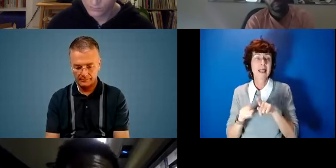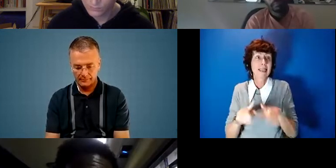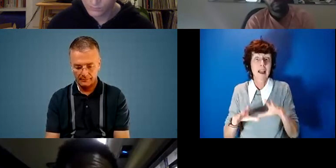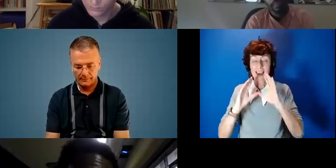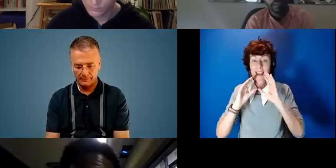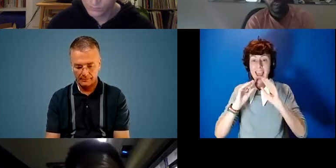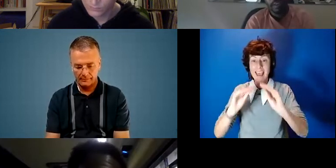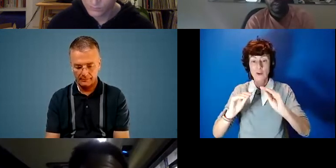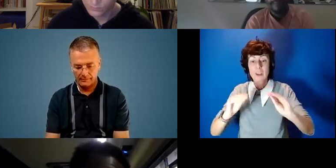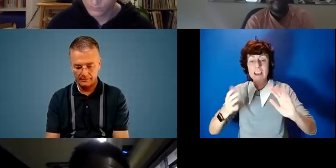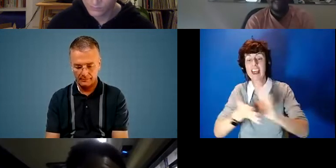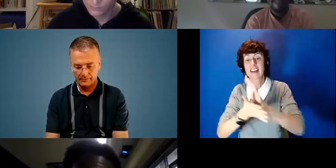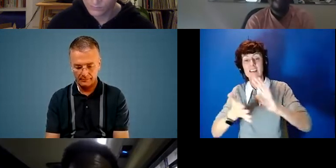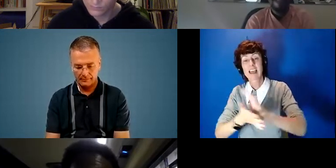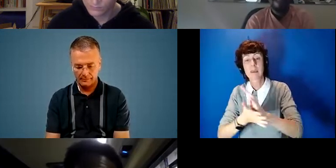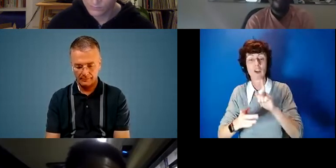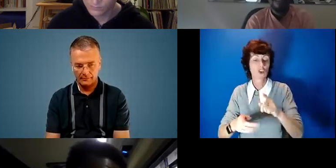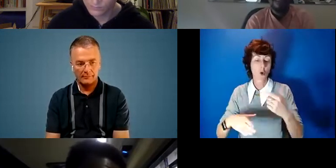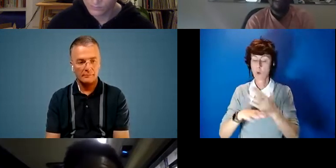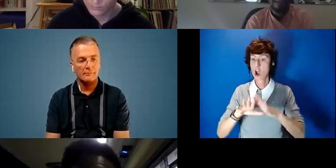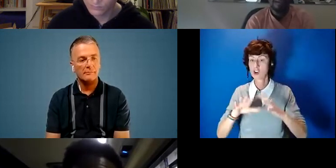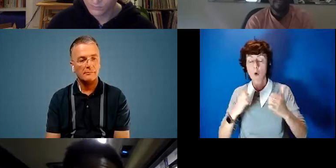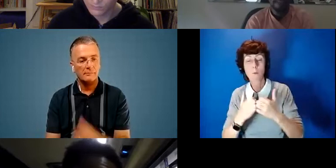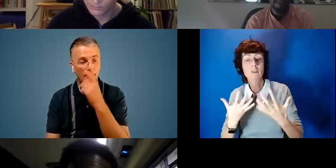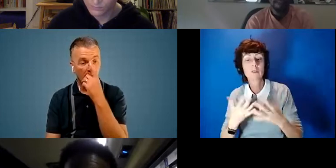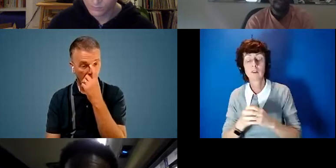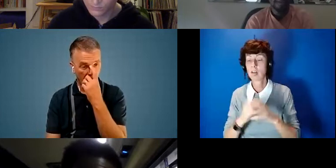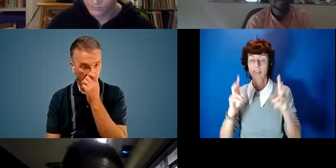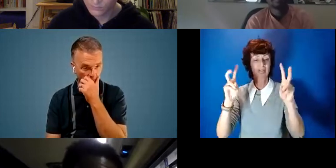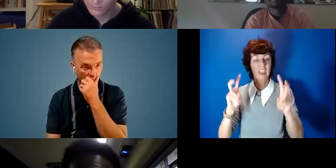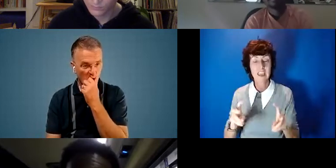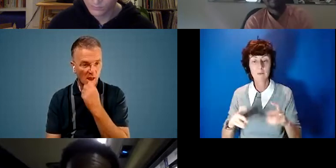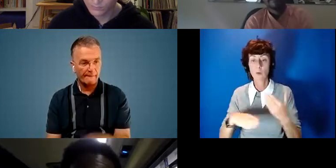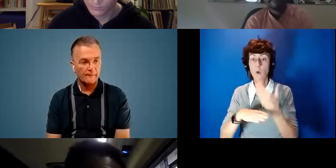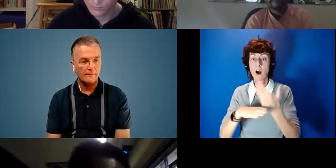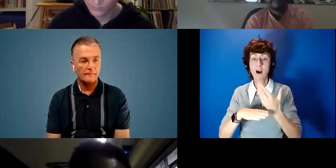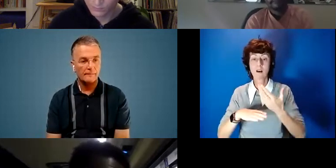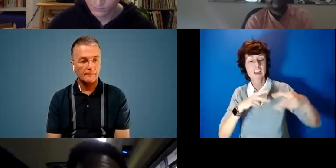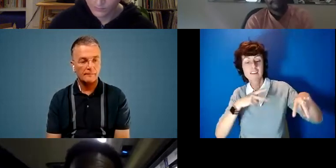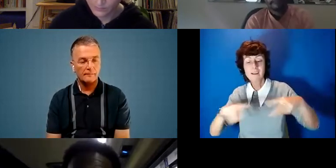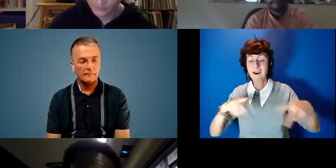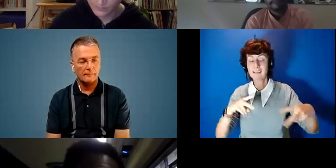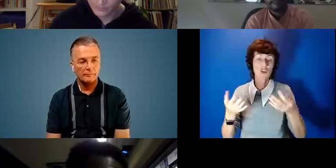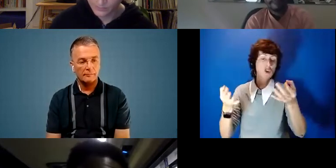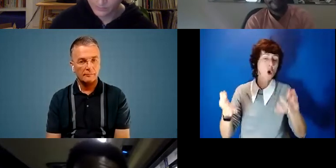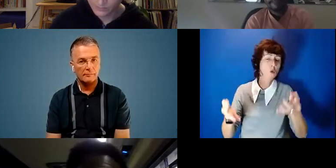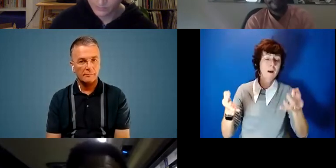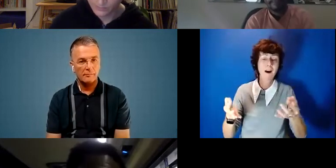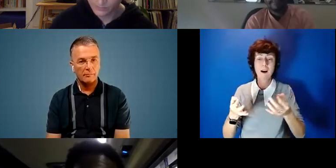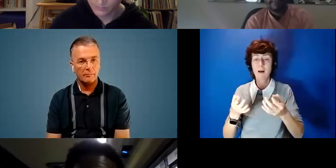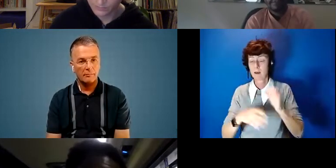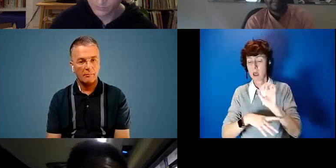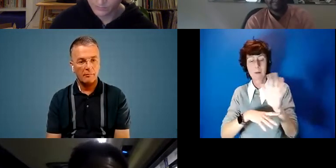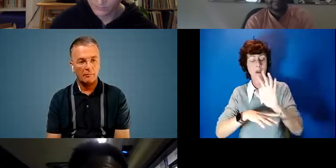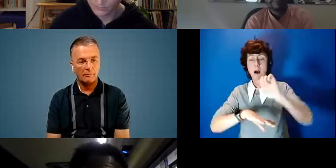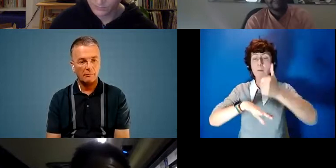entertainment. So we start off with more workshops, kind of, you know, theme stuff, capoeira, yoga, plant based workshops,